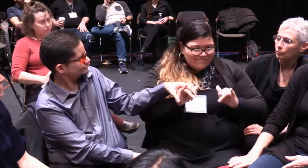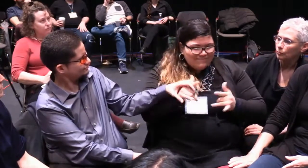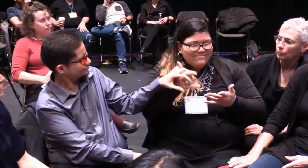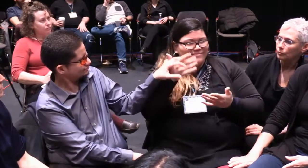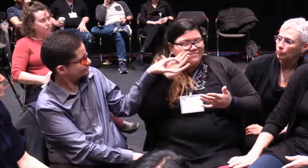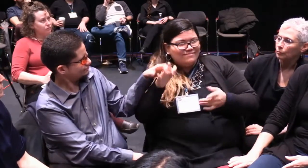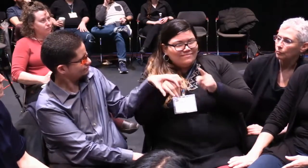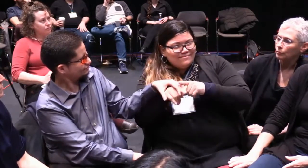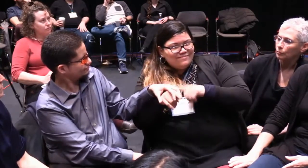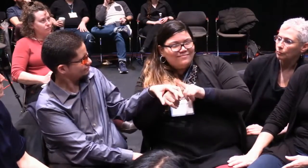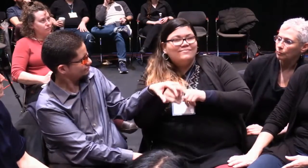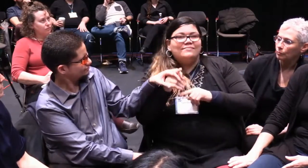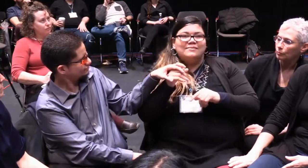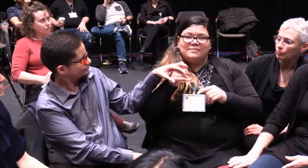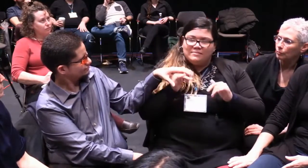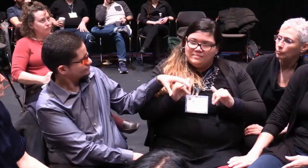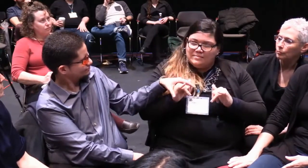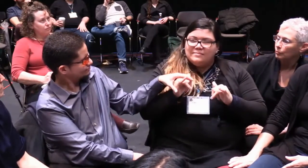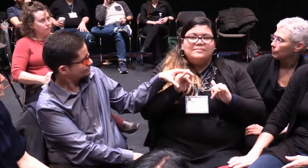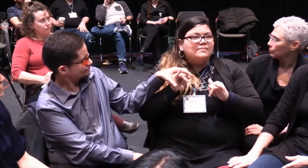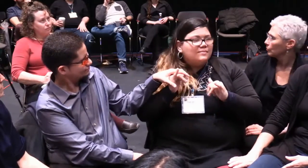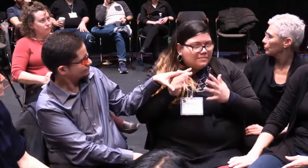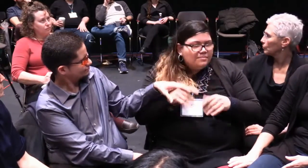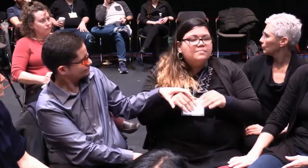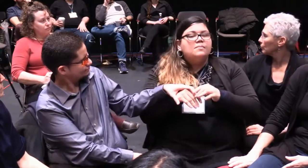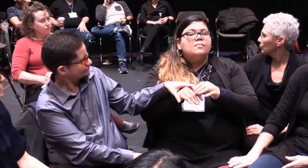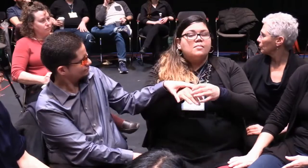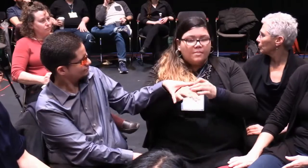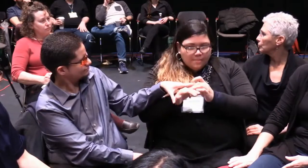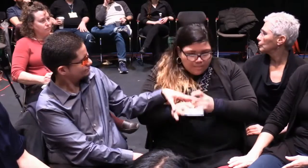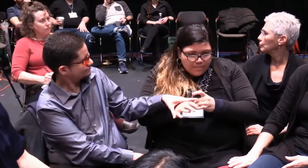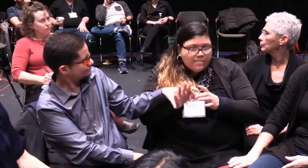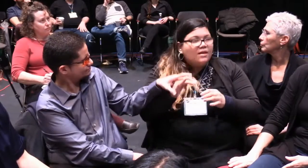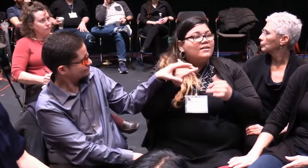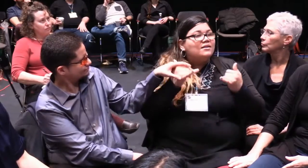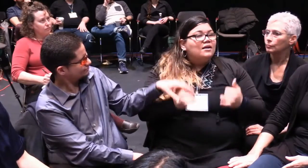How am I stigmatized because of such cultural traditions within the Latinx community?